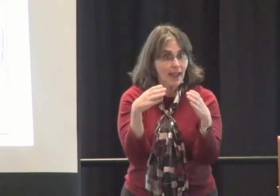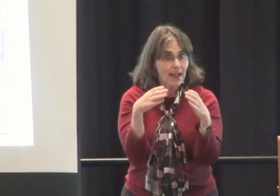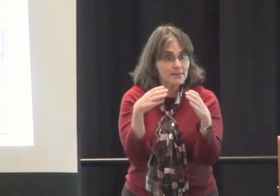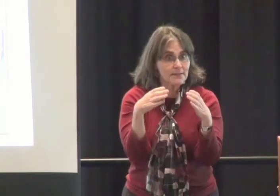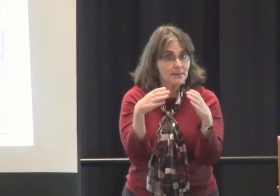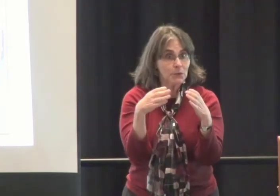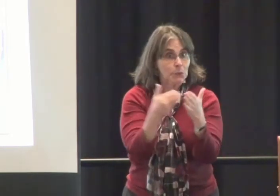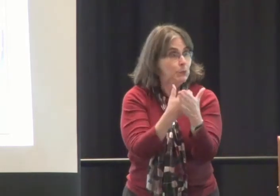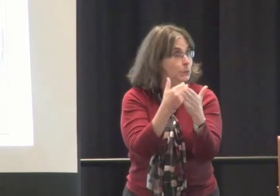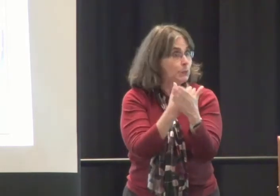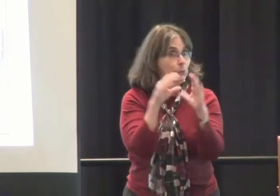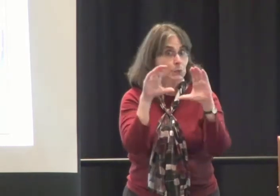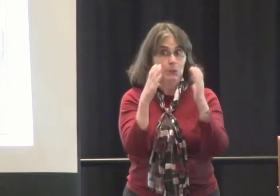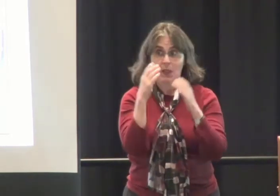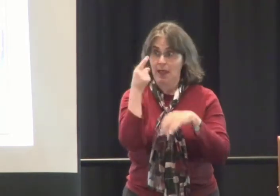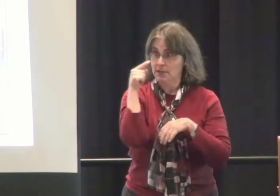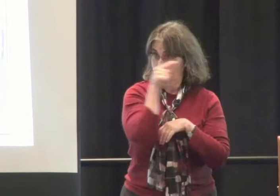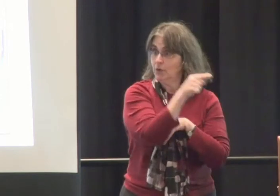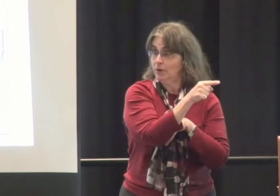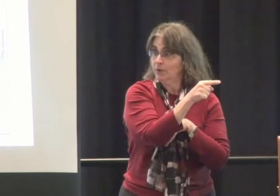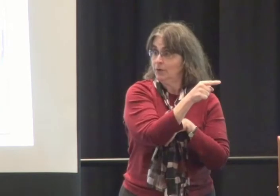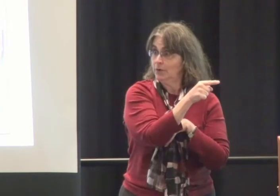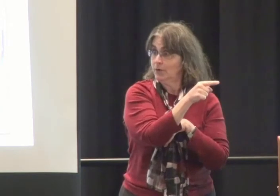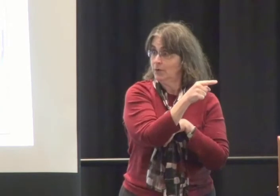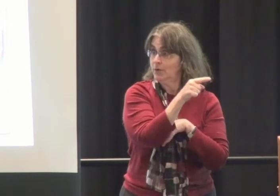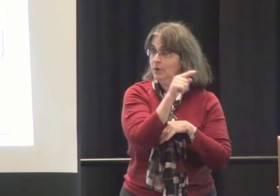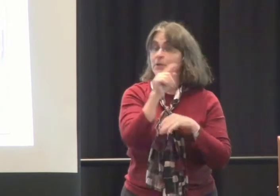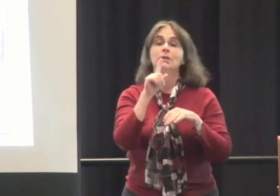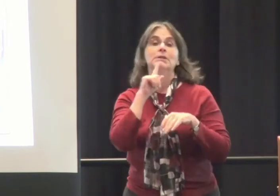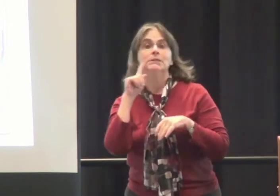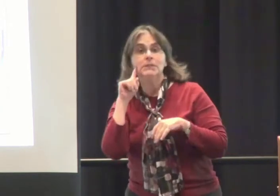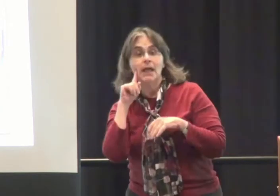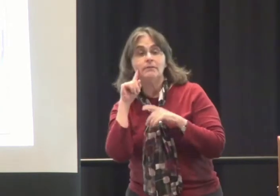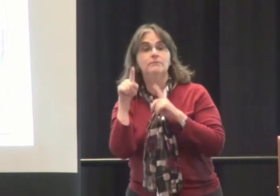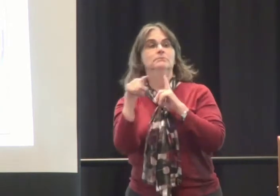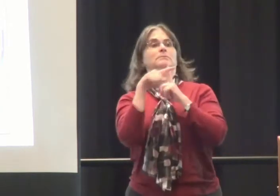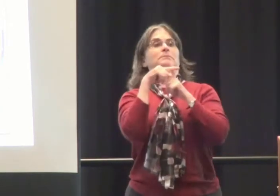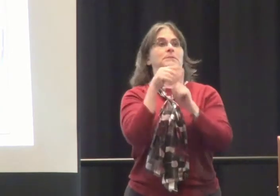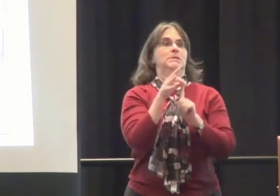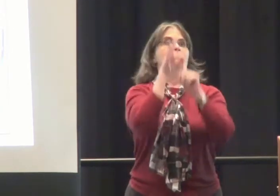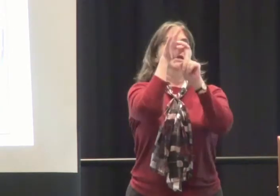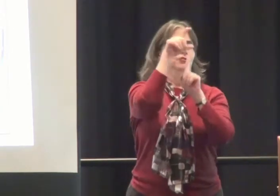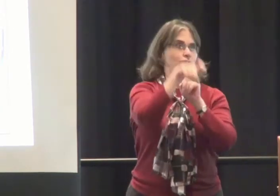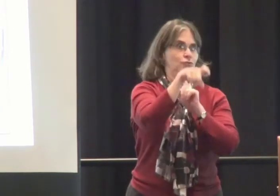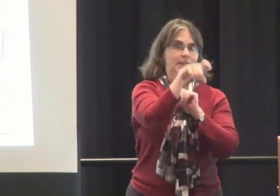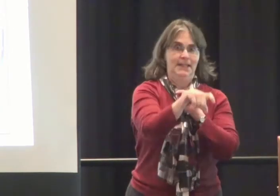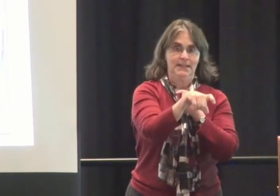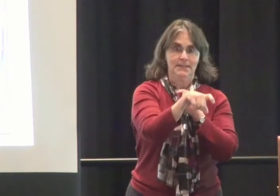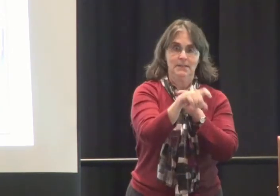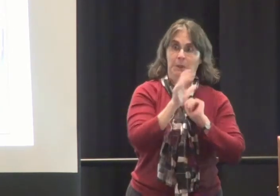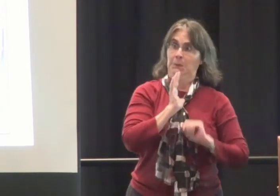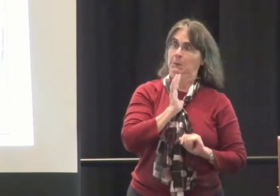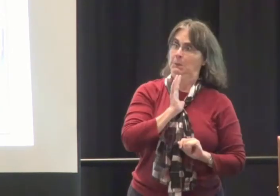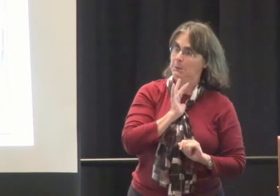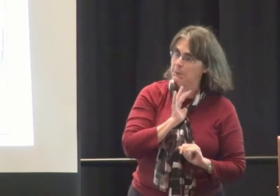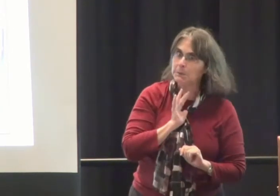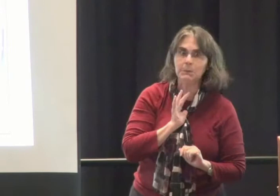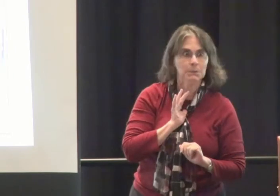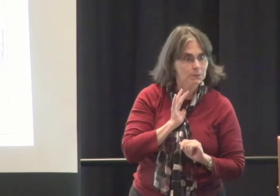again and took a class. And this was a new class for Roxanne that featured the special